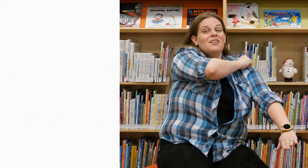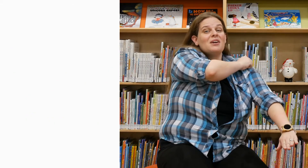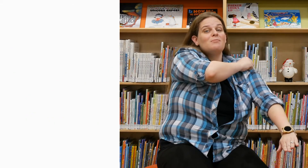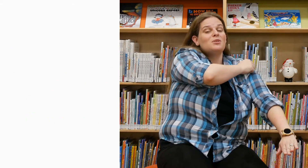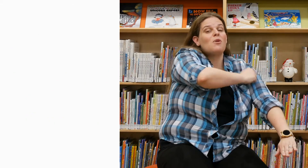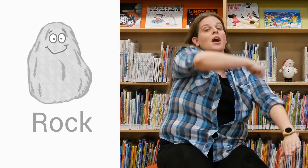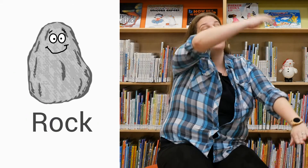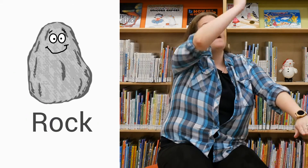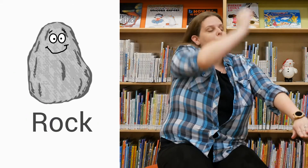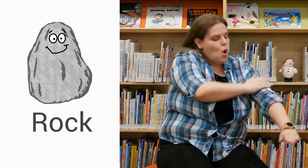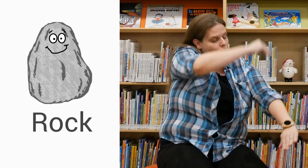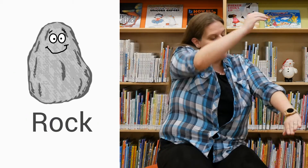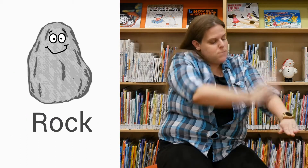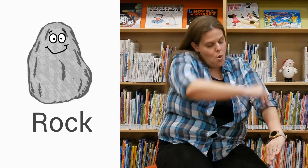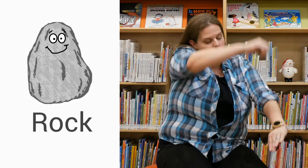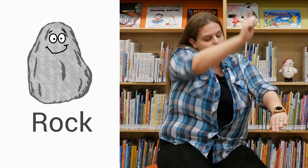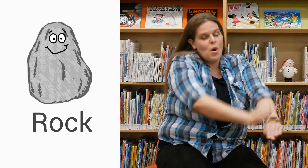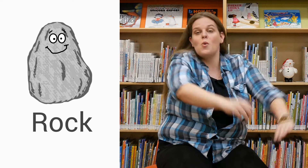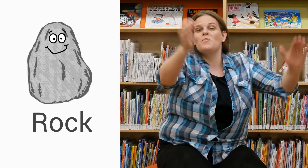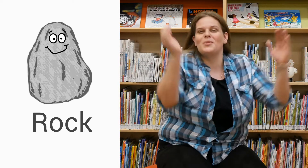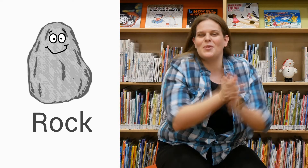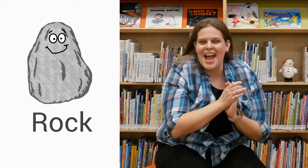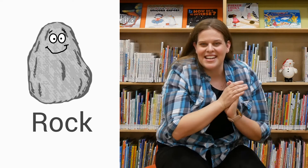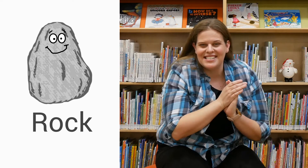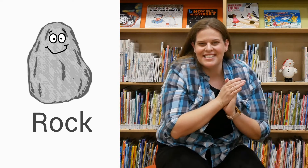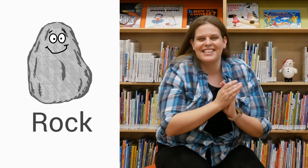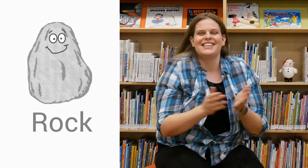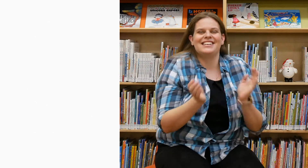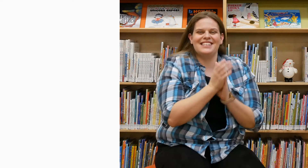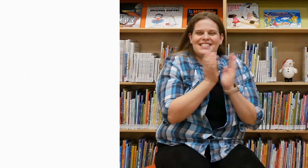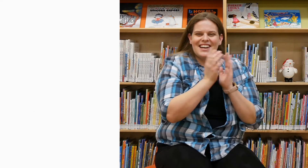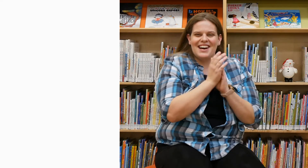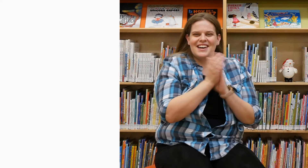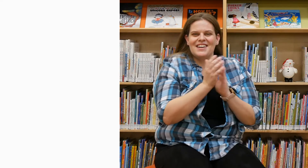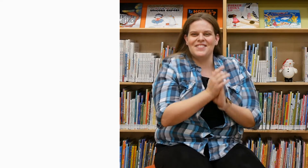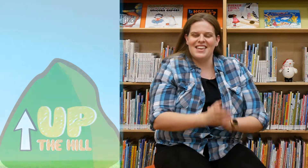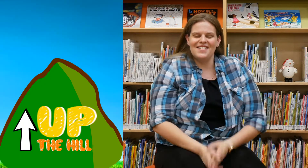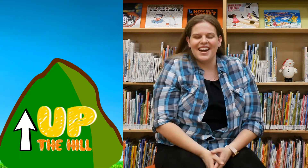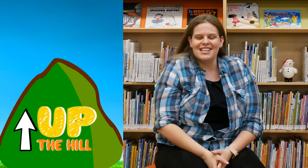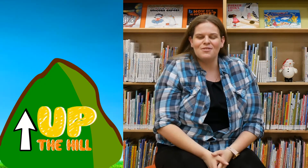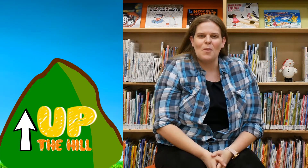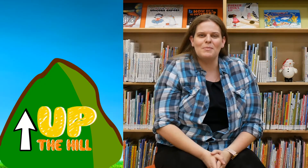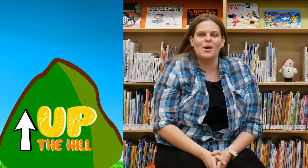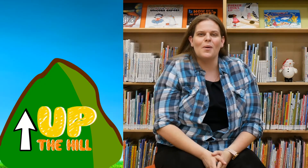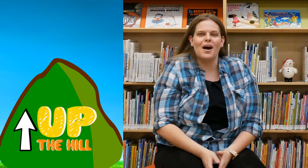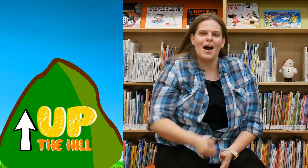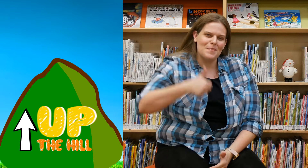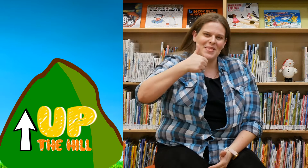Here comes the rock. Boom, boom, boom, crash. Good job. Thank you guys for helping me go up the